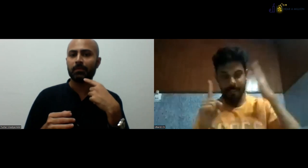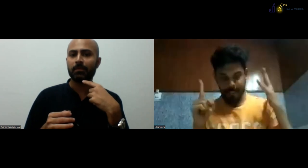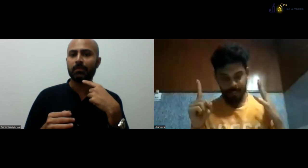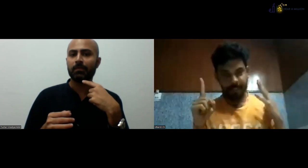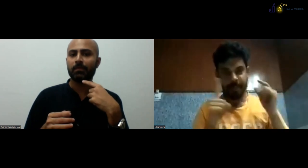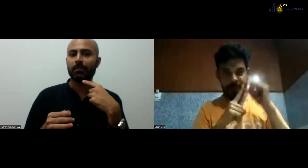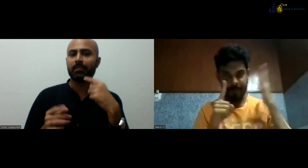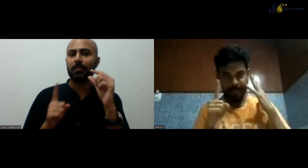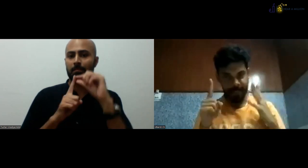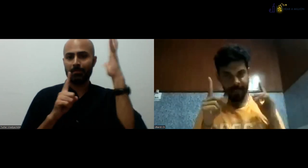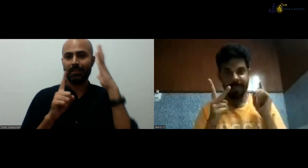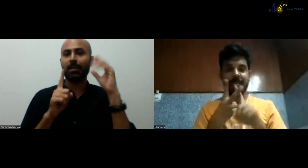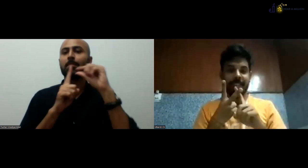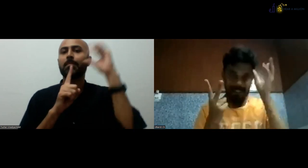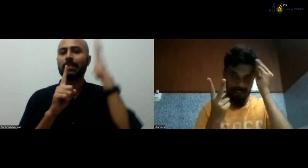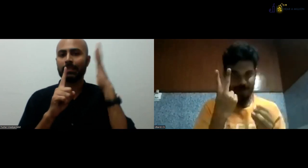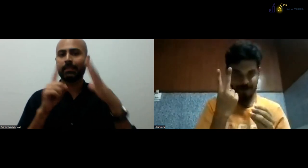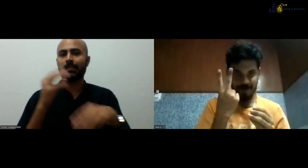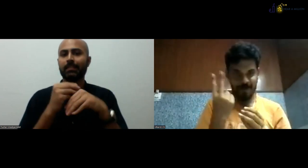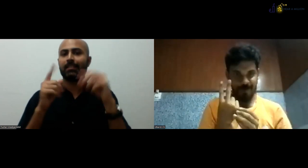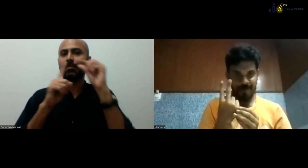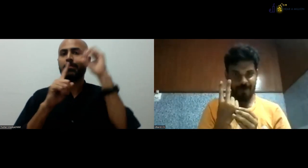So to whom you would like to ask the question?